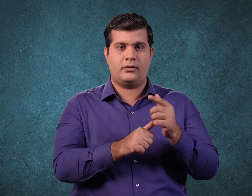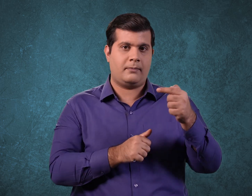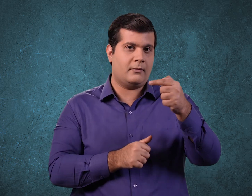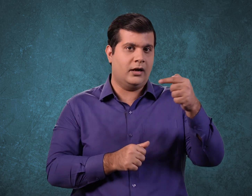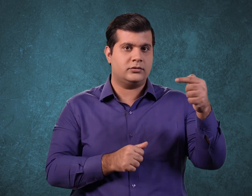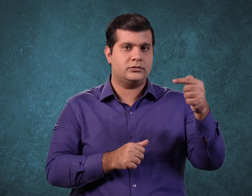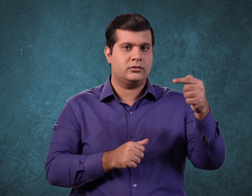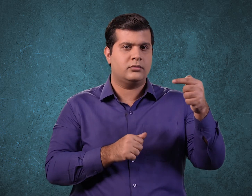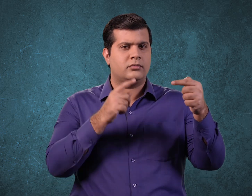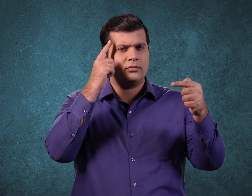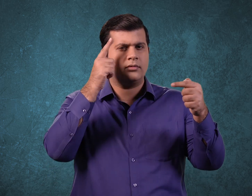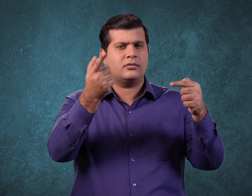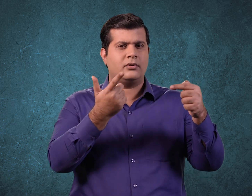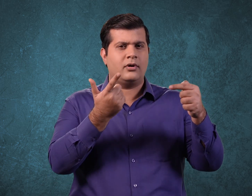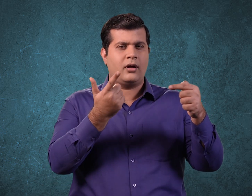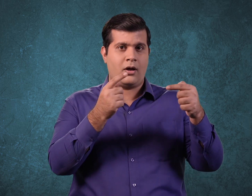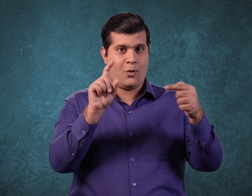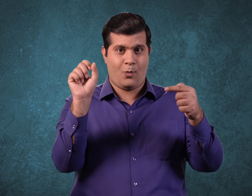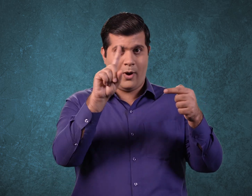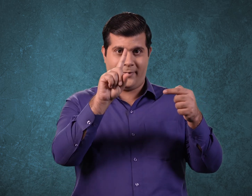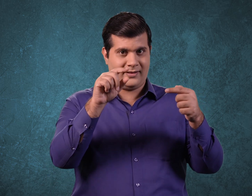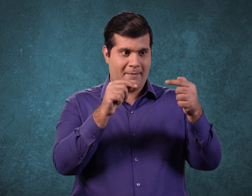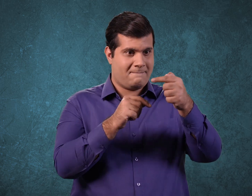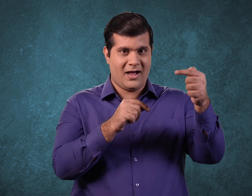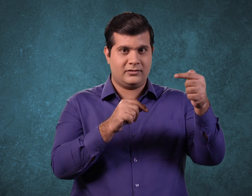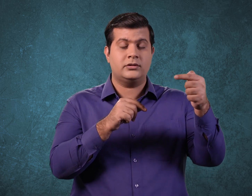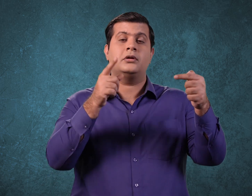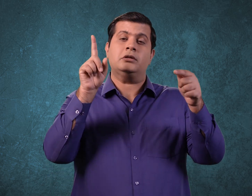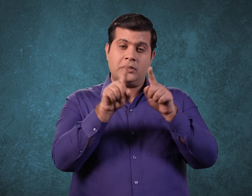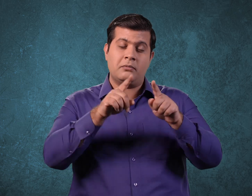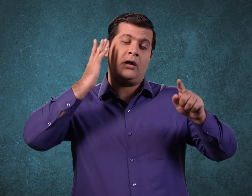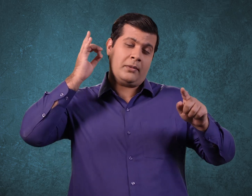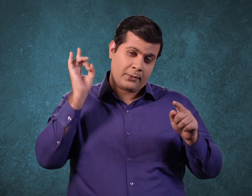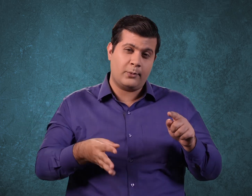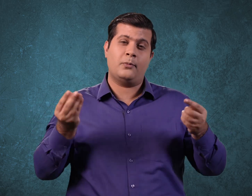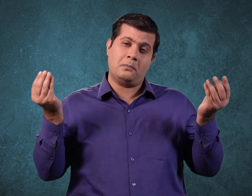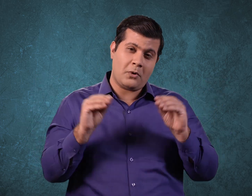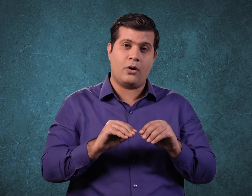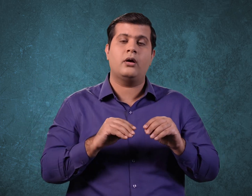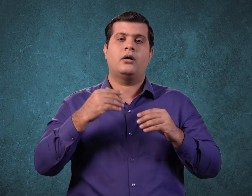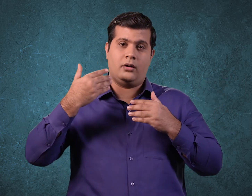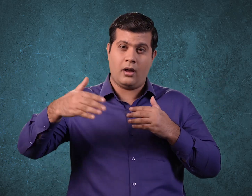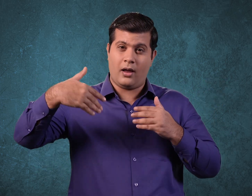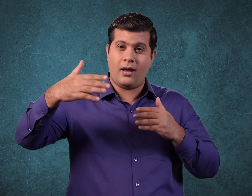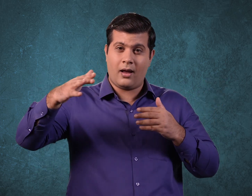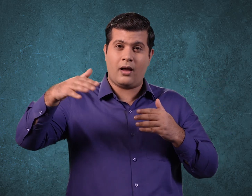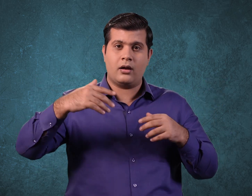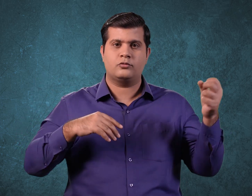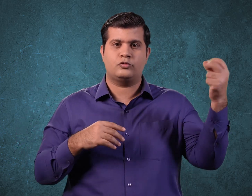If you keep ignoring it, then we will have more such extra days. All these days leads to months and these months